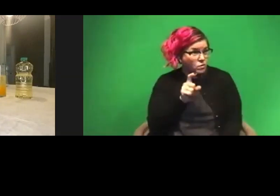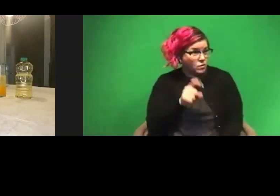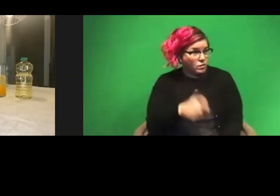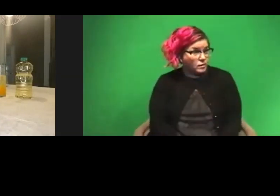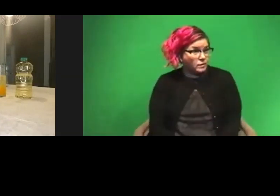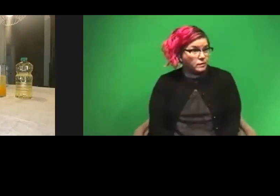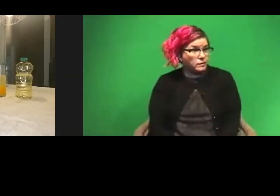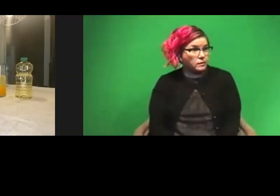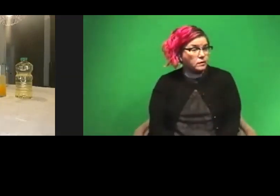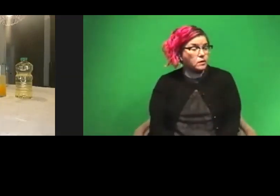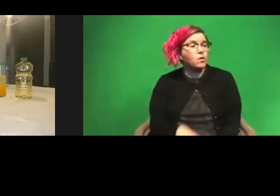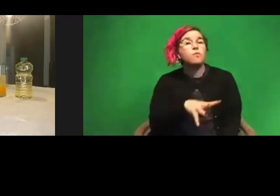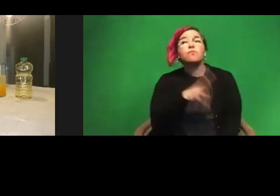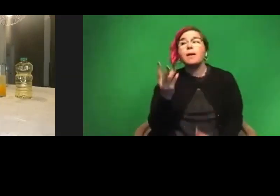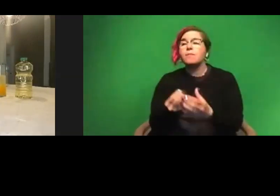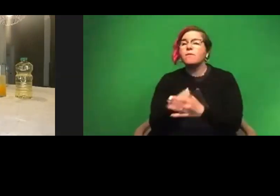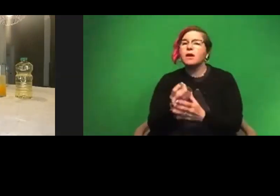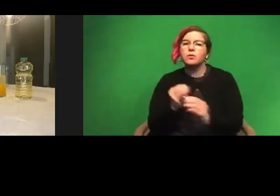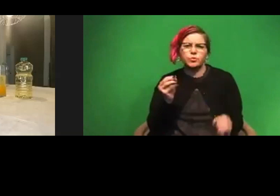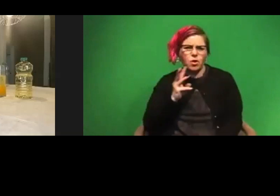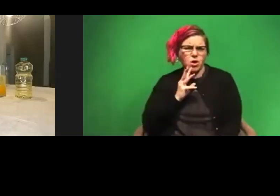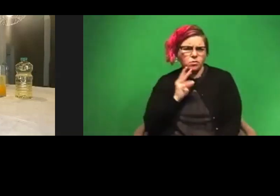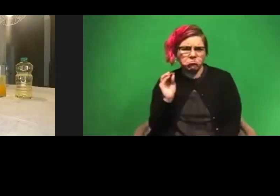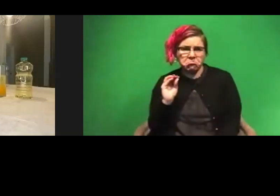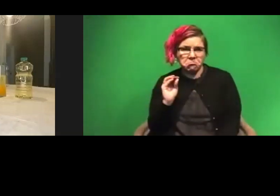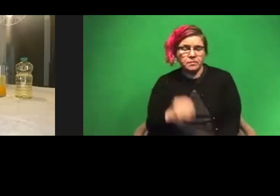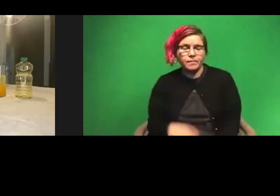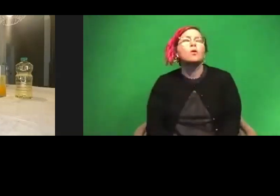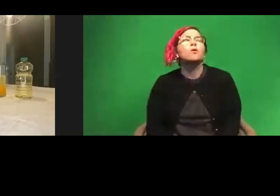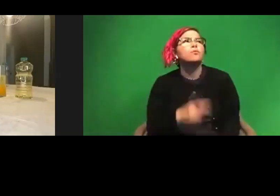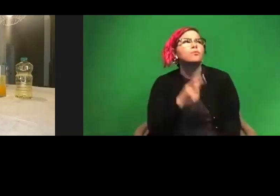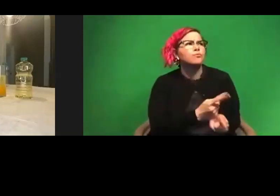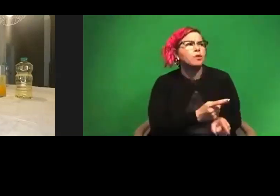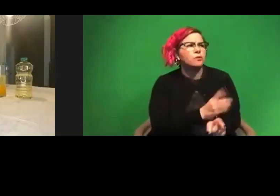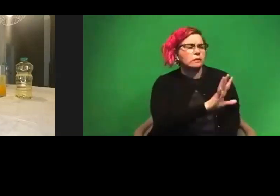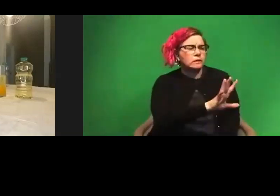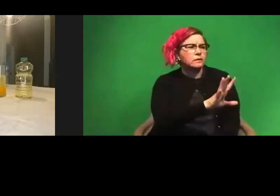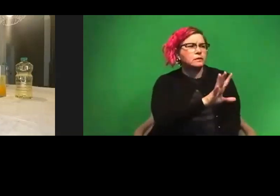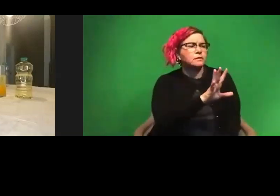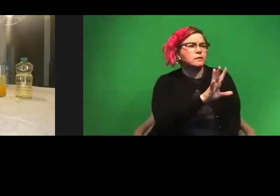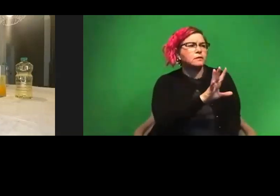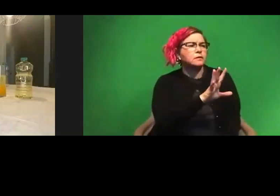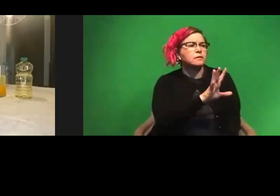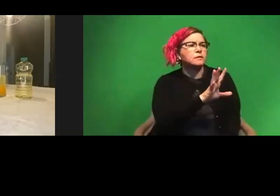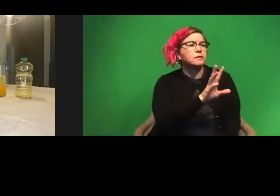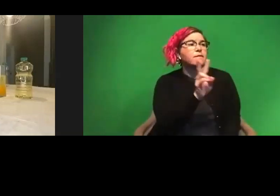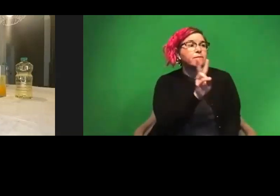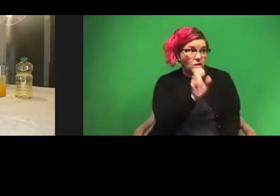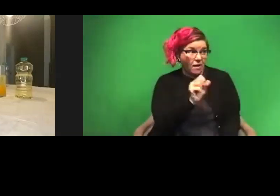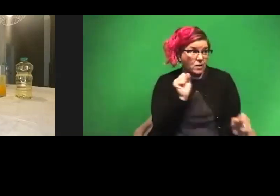Rainbow volcano. So the rainbow volcano has no water in it. Oh, right. does the, uh, uh, vinegar have to be cold?